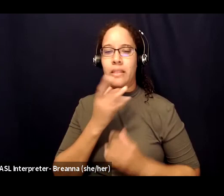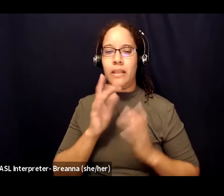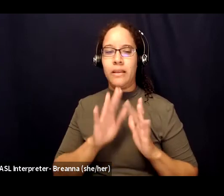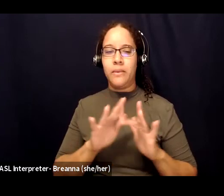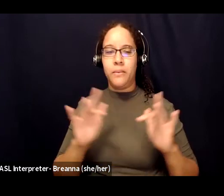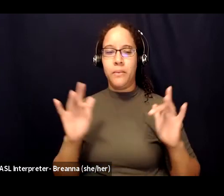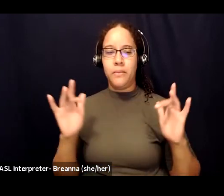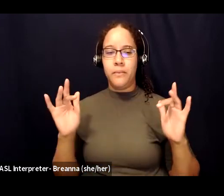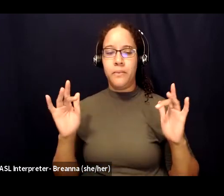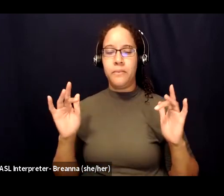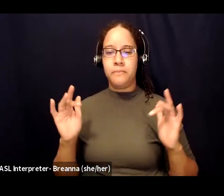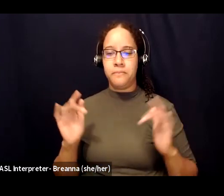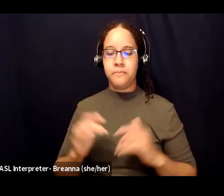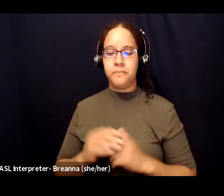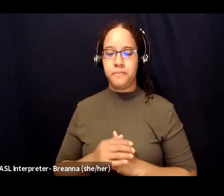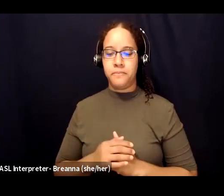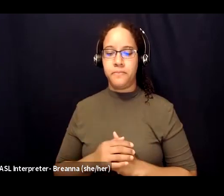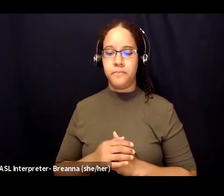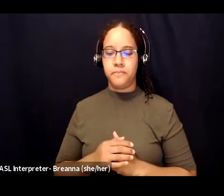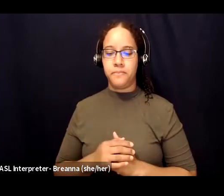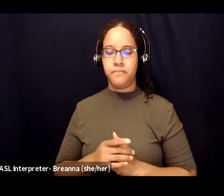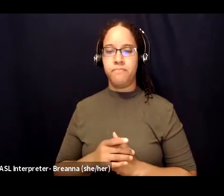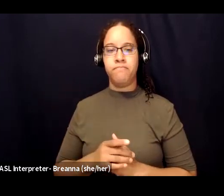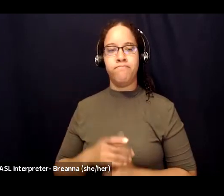The self free from limits and heavy identities.